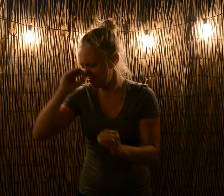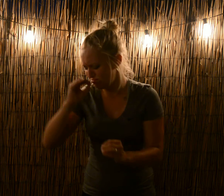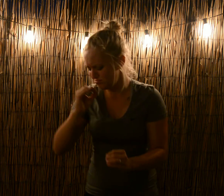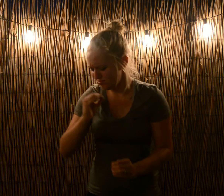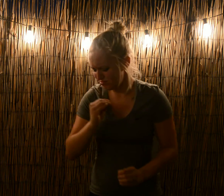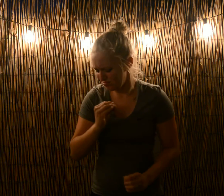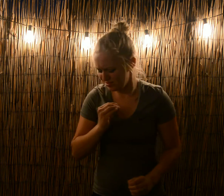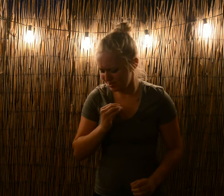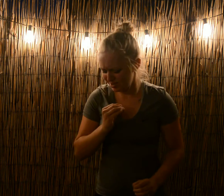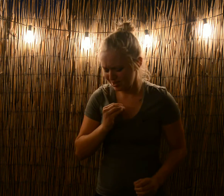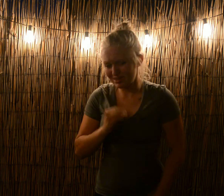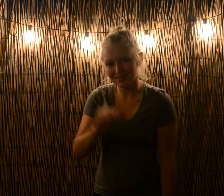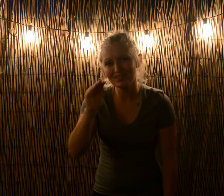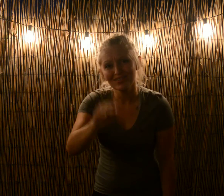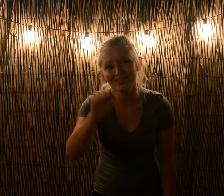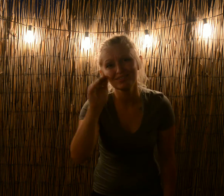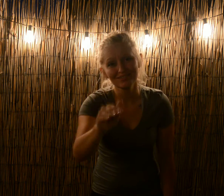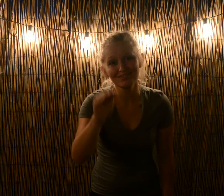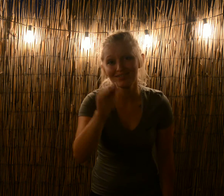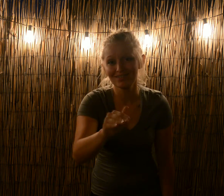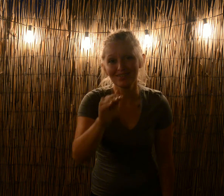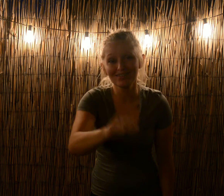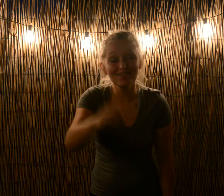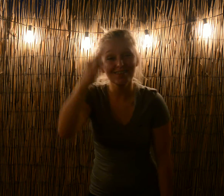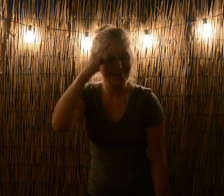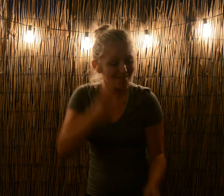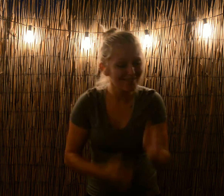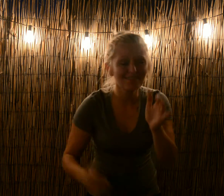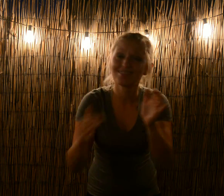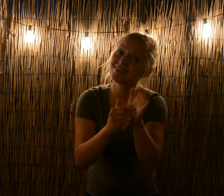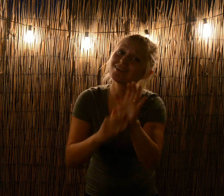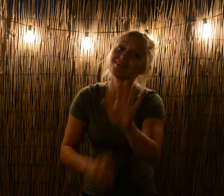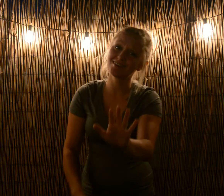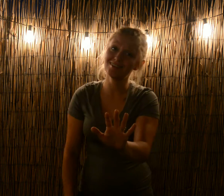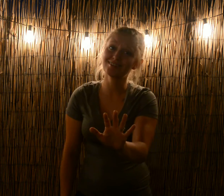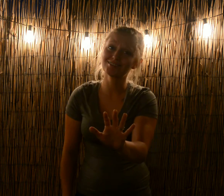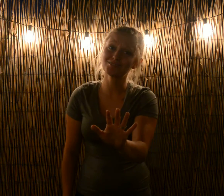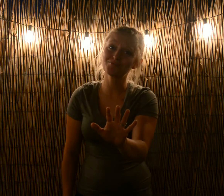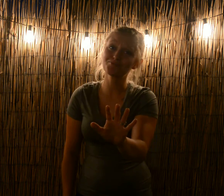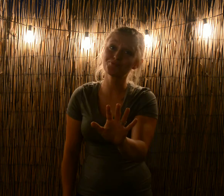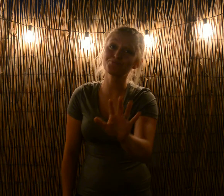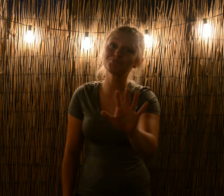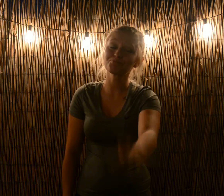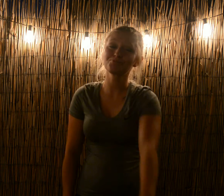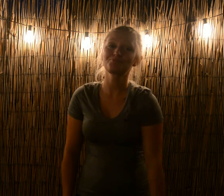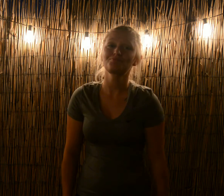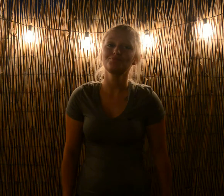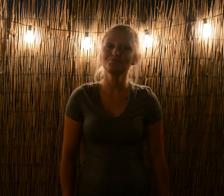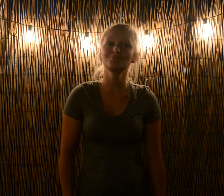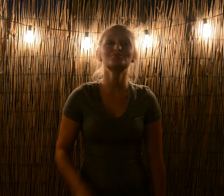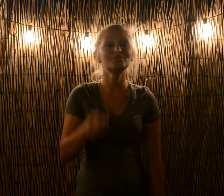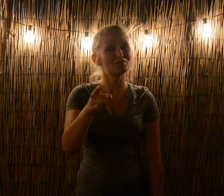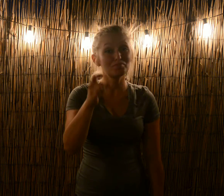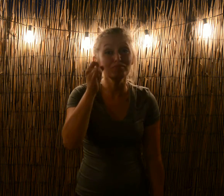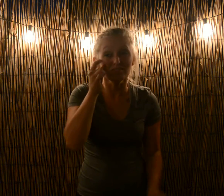final Never is end Think again Don't be